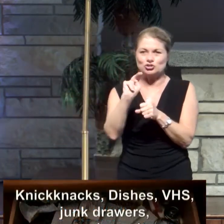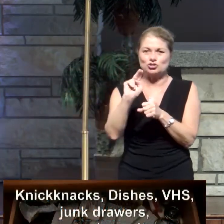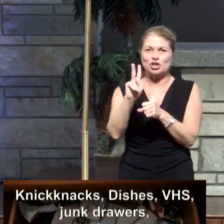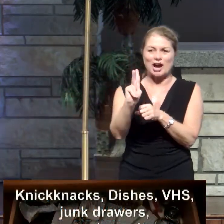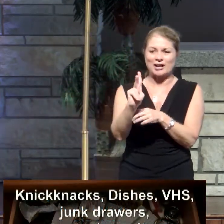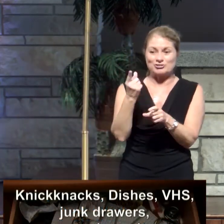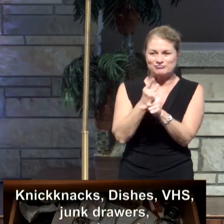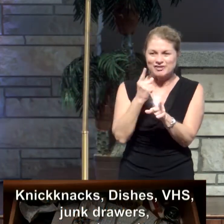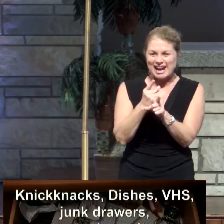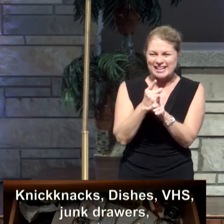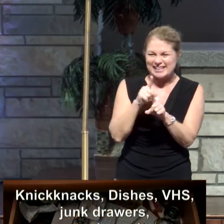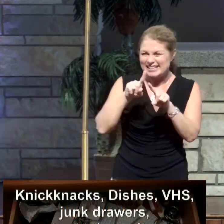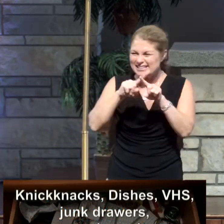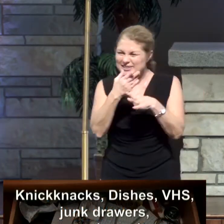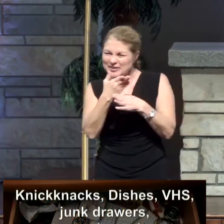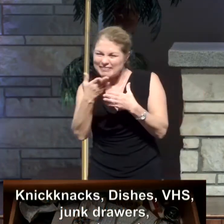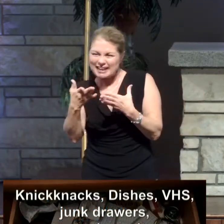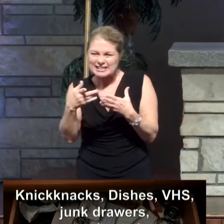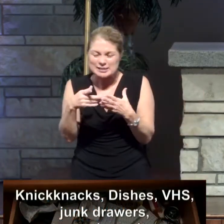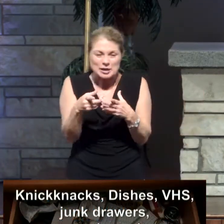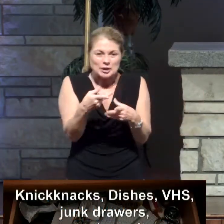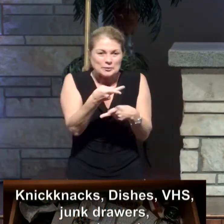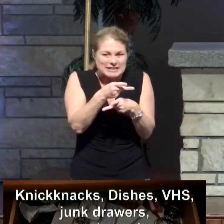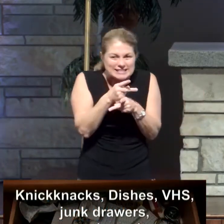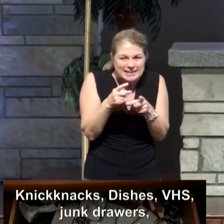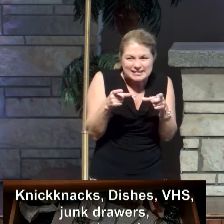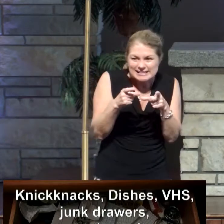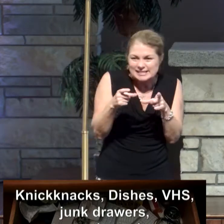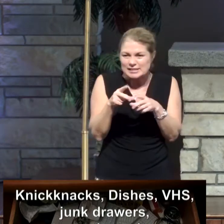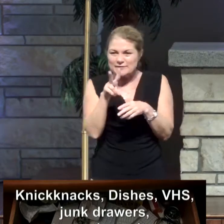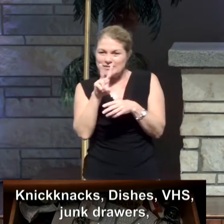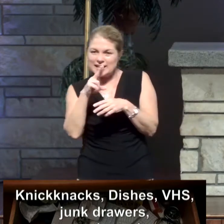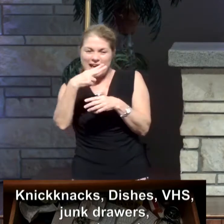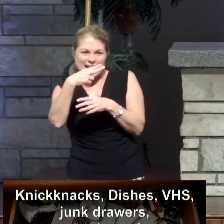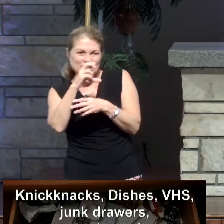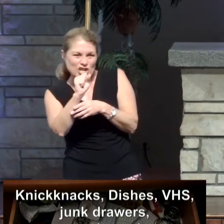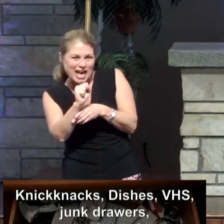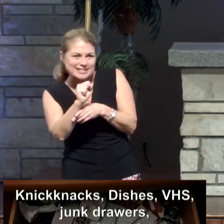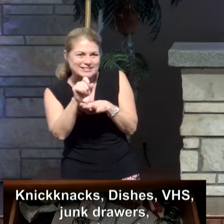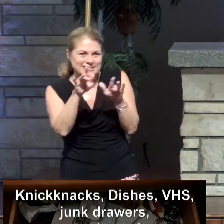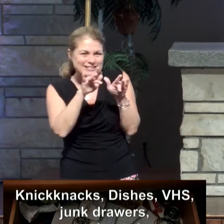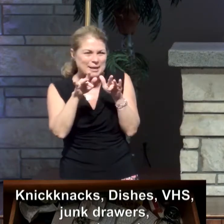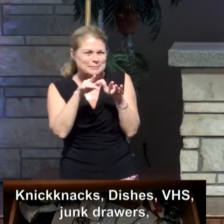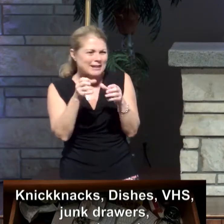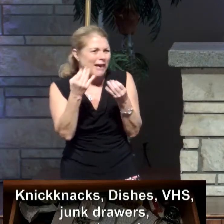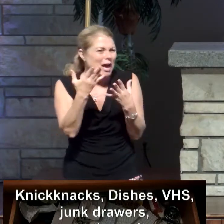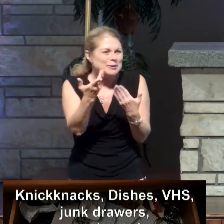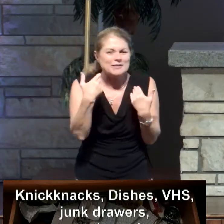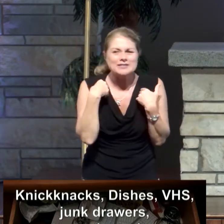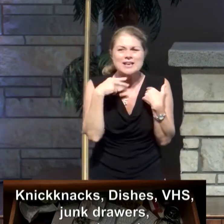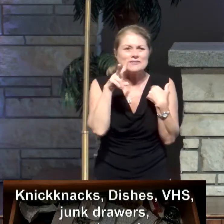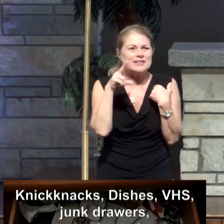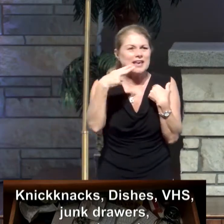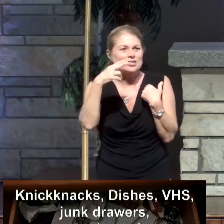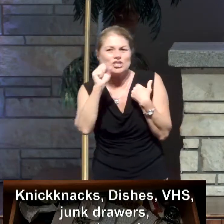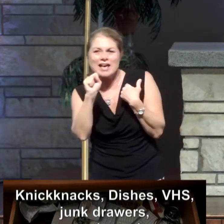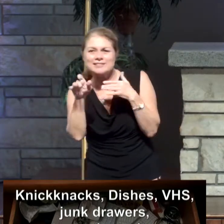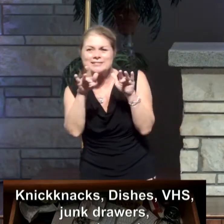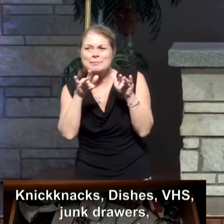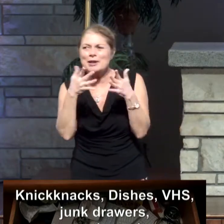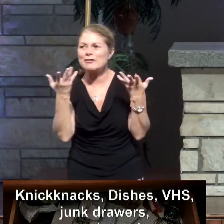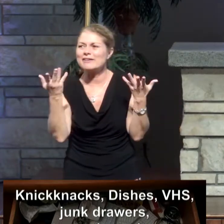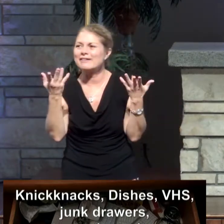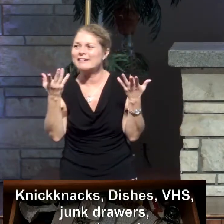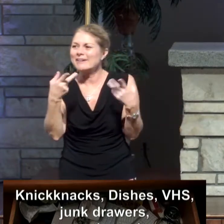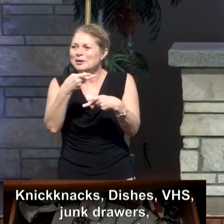all of these knickknacks. We keep these dishes. We keep VHS tapes. How many of us even have a VHS tape player? Okay, we